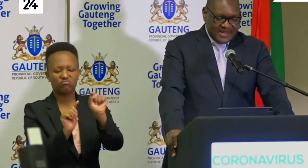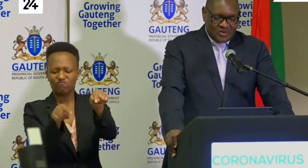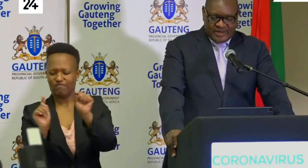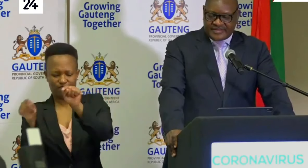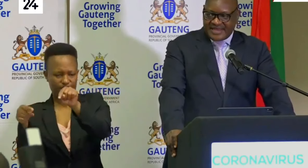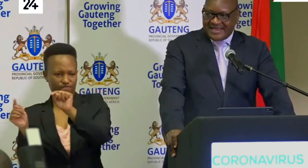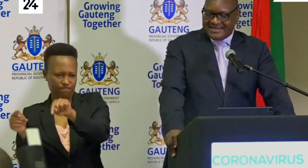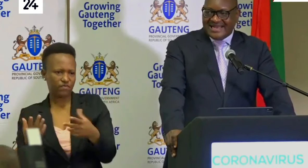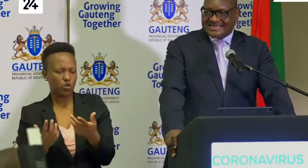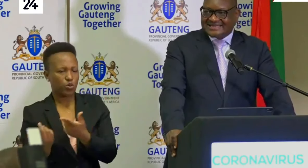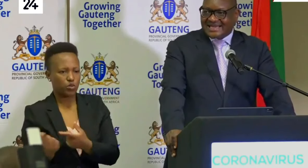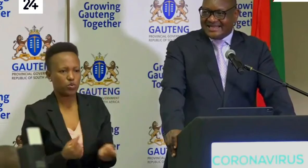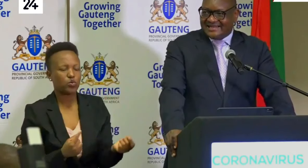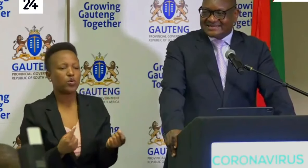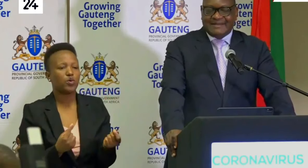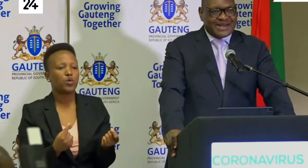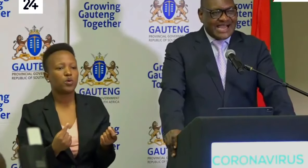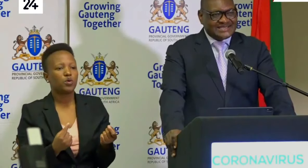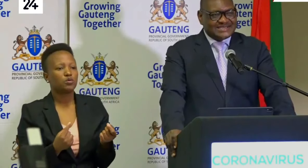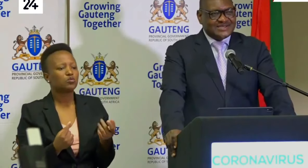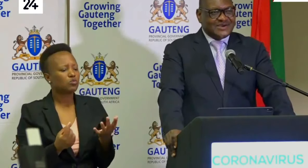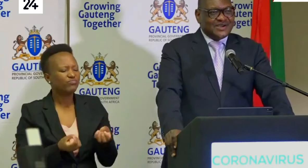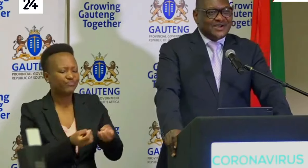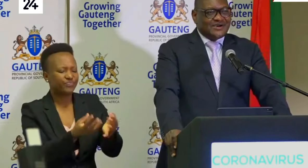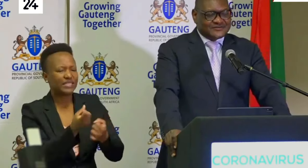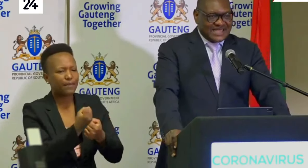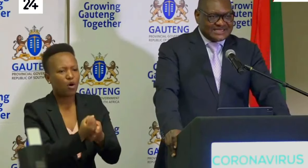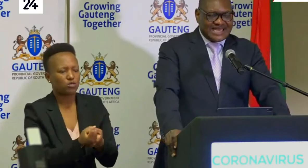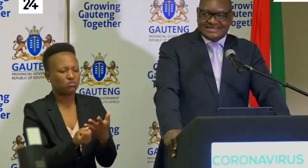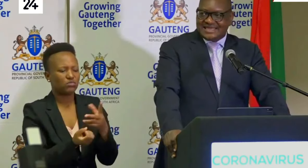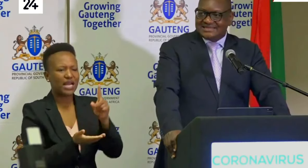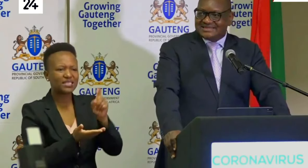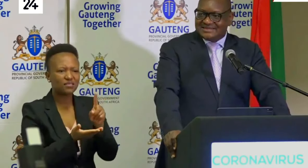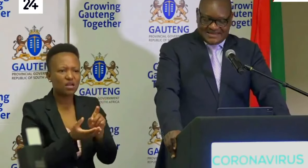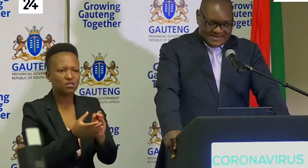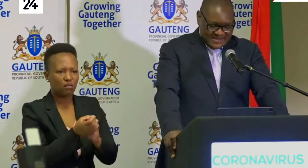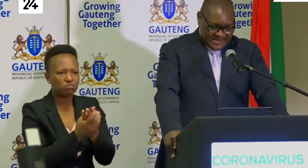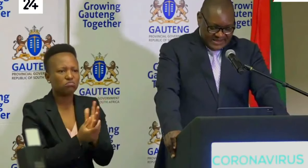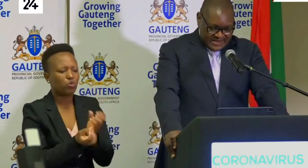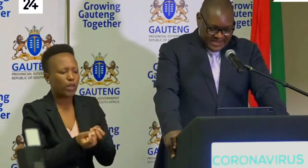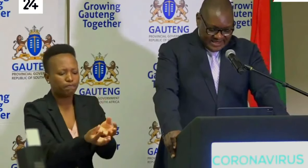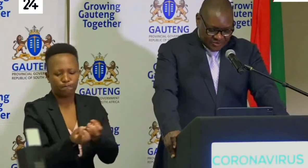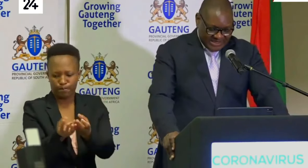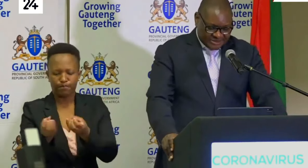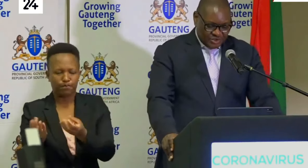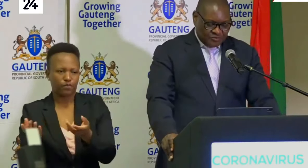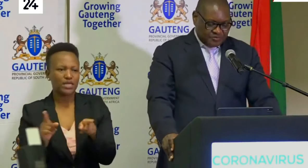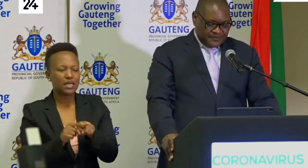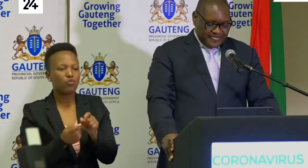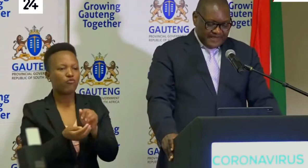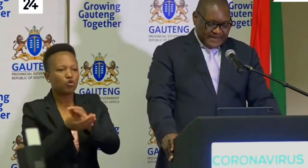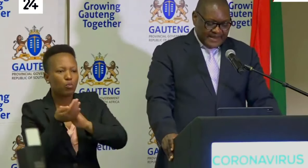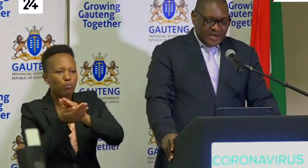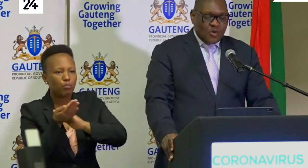with the necessary supplies of sanitizers as well as soap.